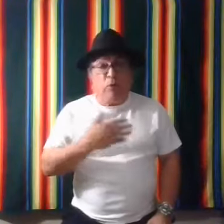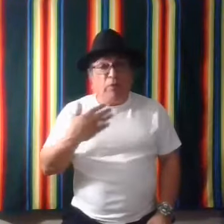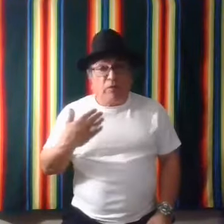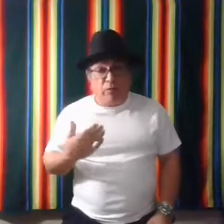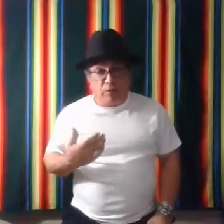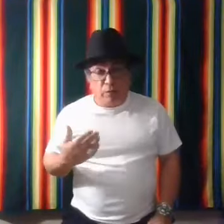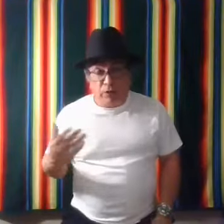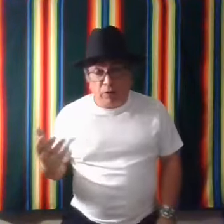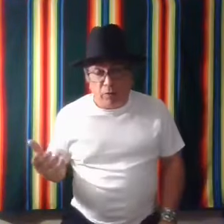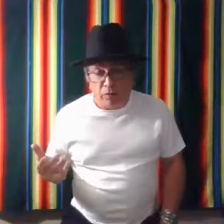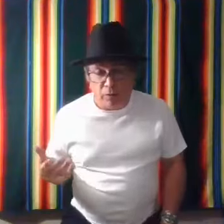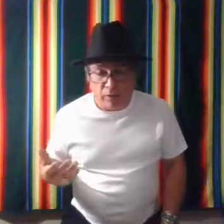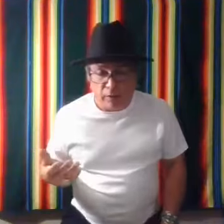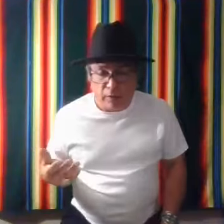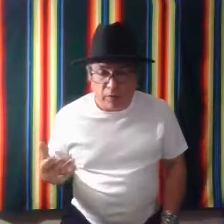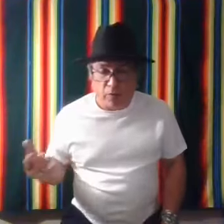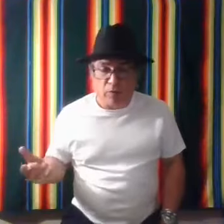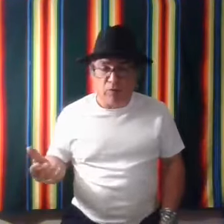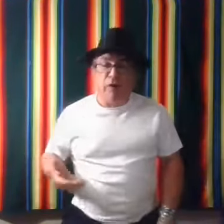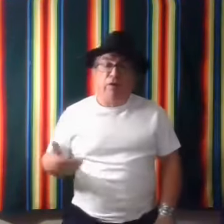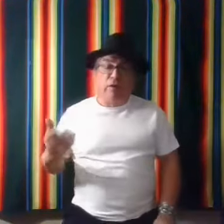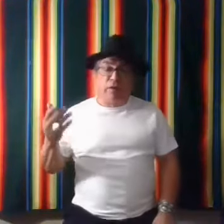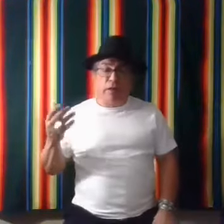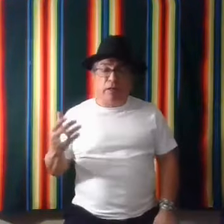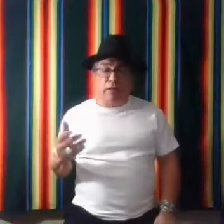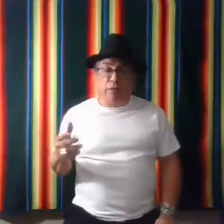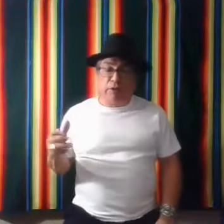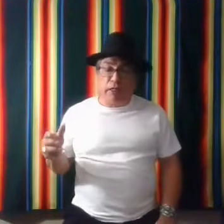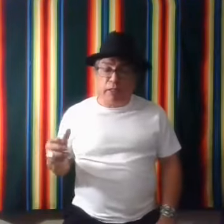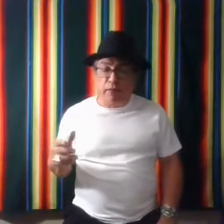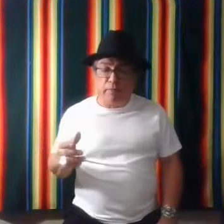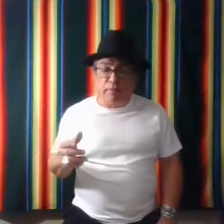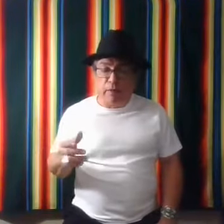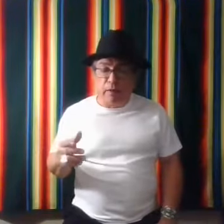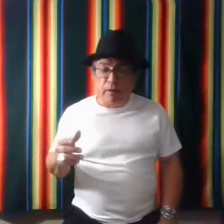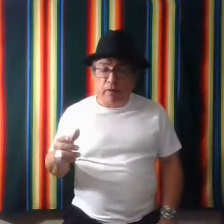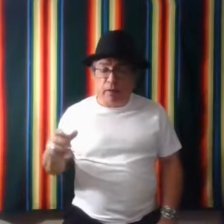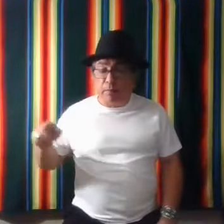way with, he was going to do it for looking for her father. than you would say, um, uh,